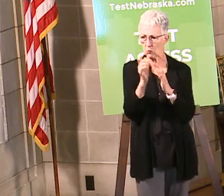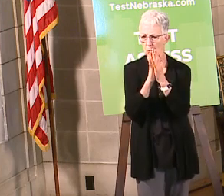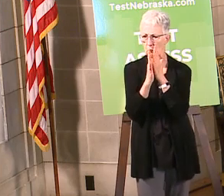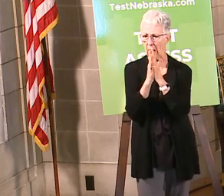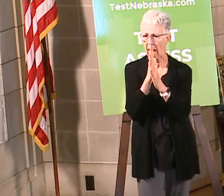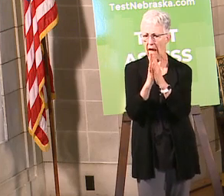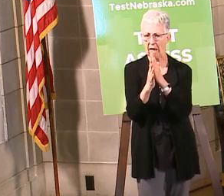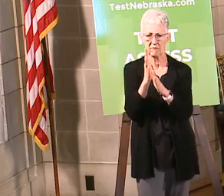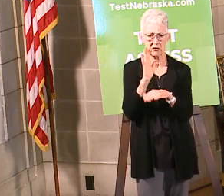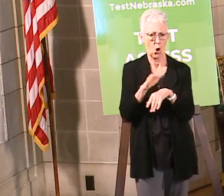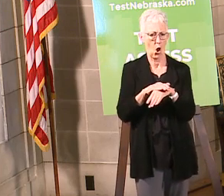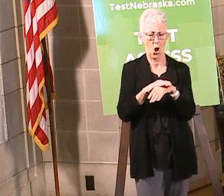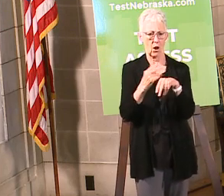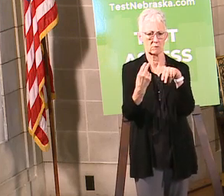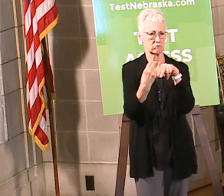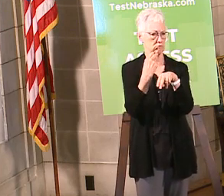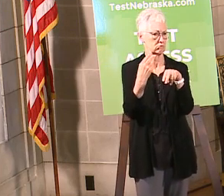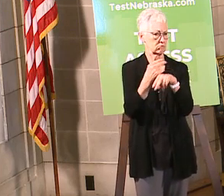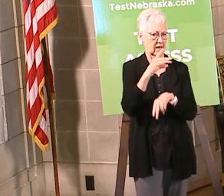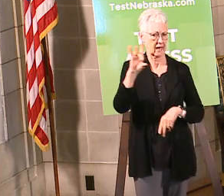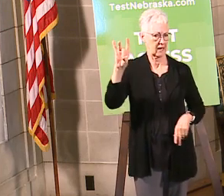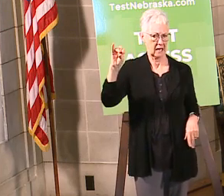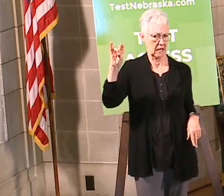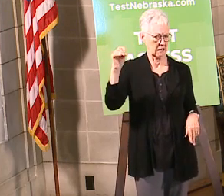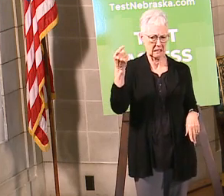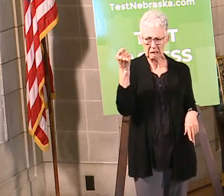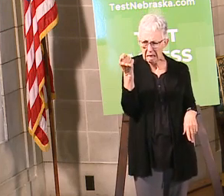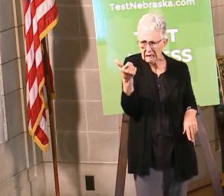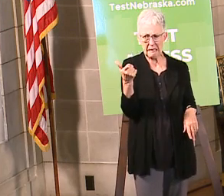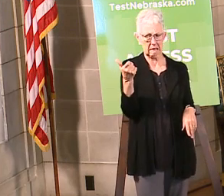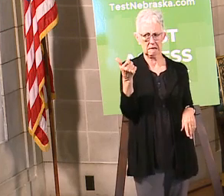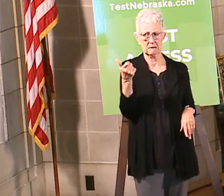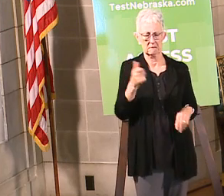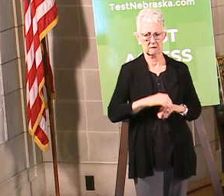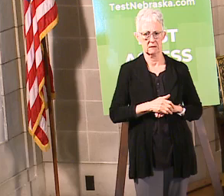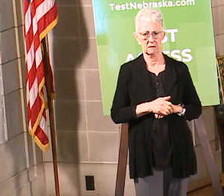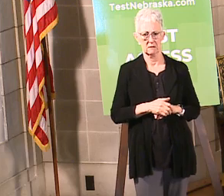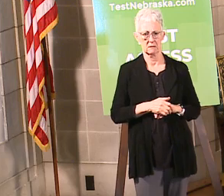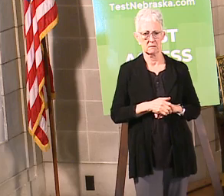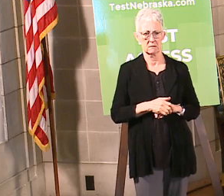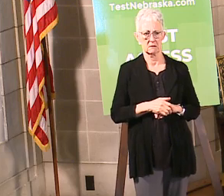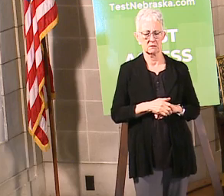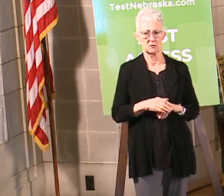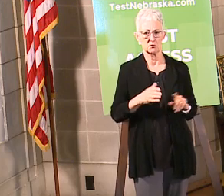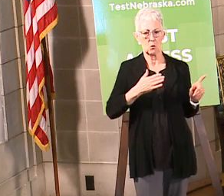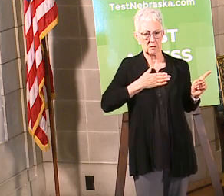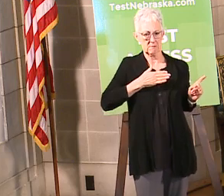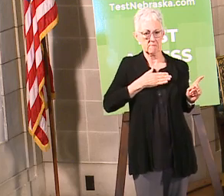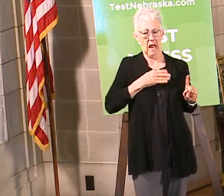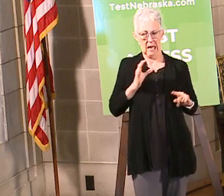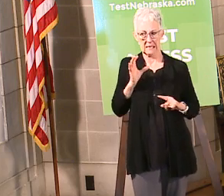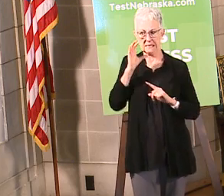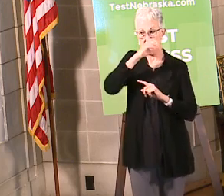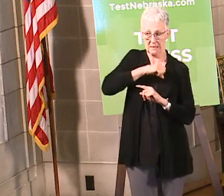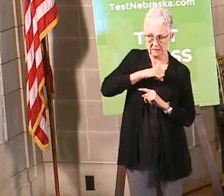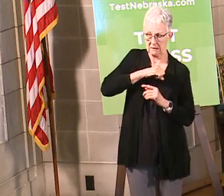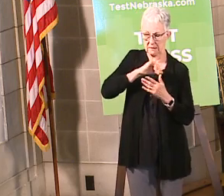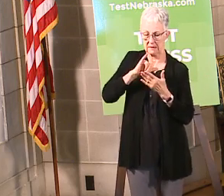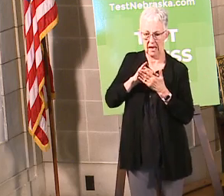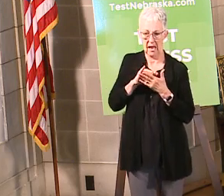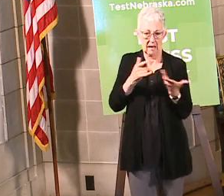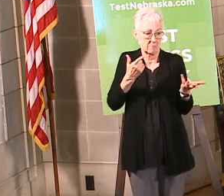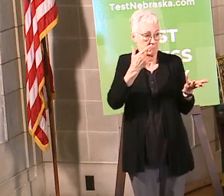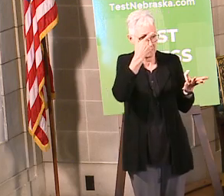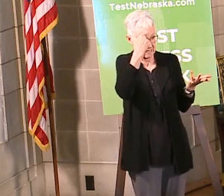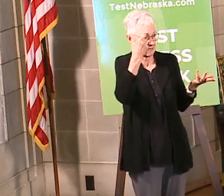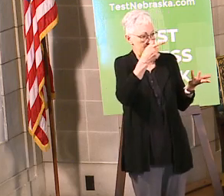than commercial motor vehicles. So it is an assumption that in part because